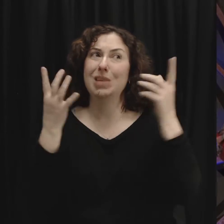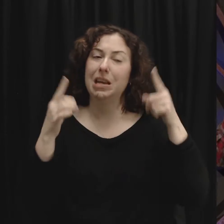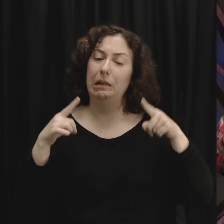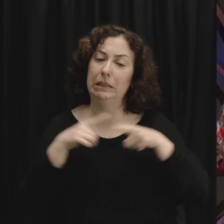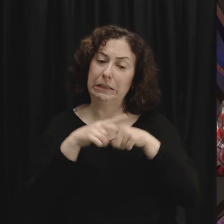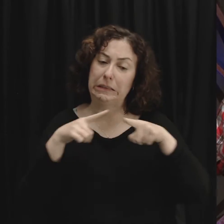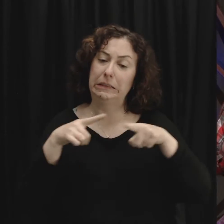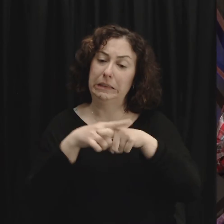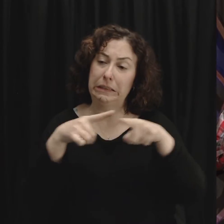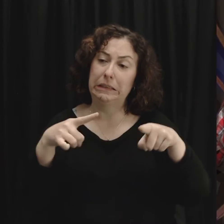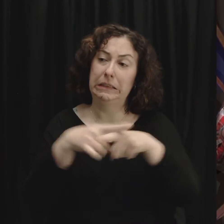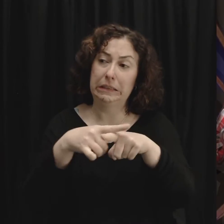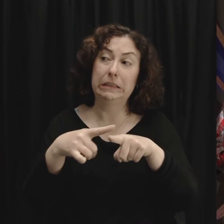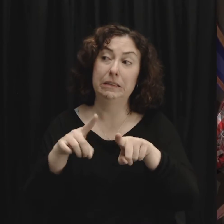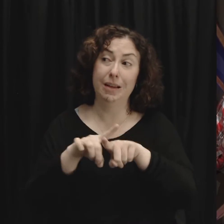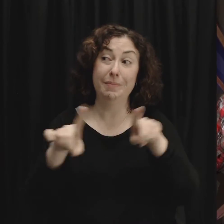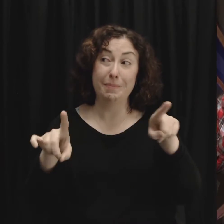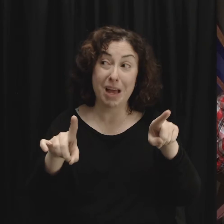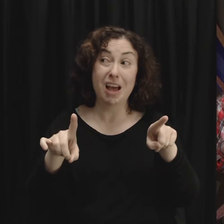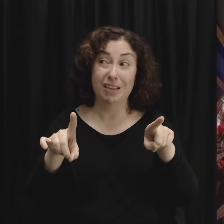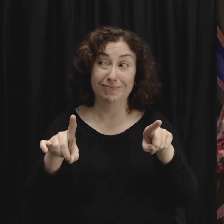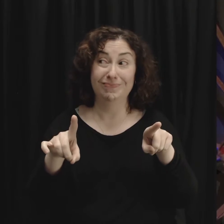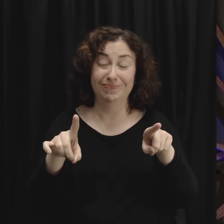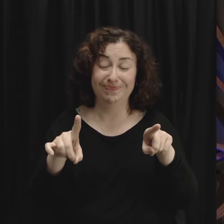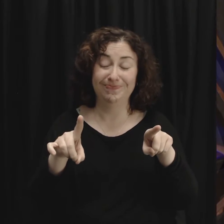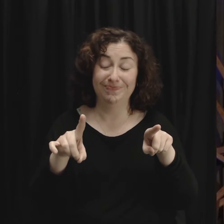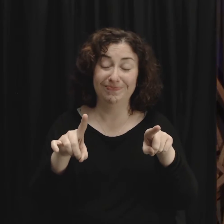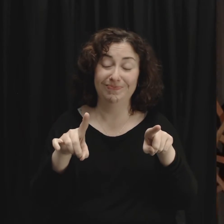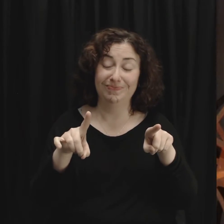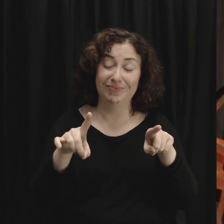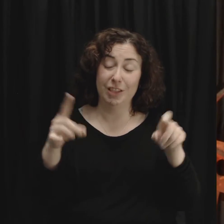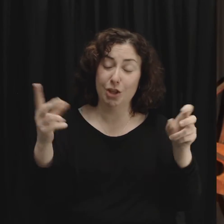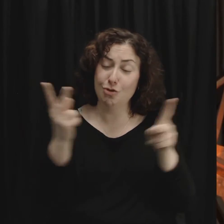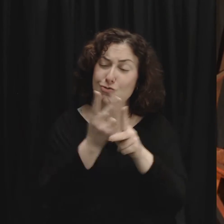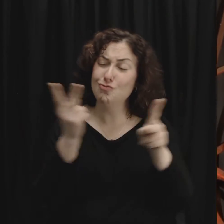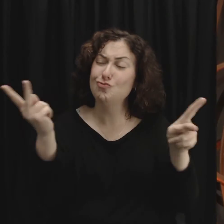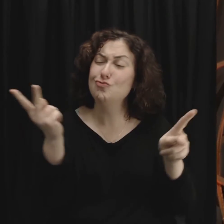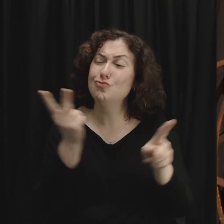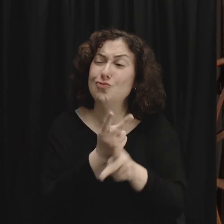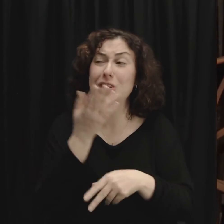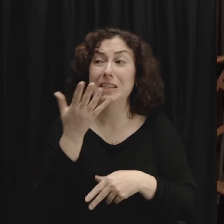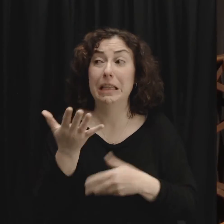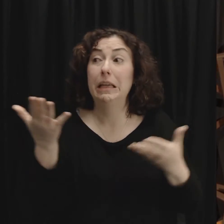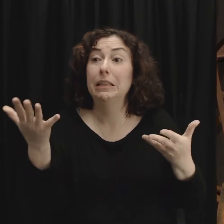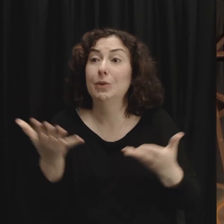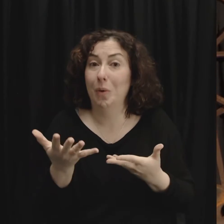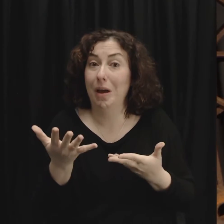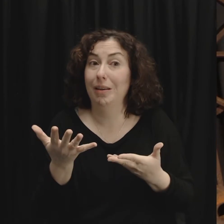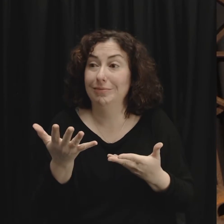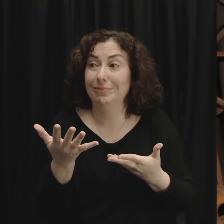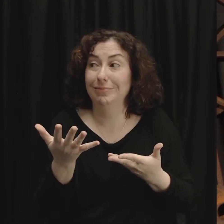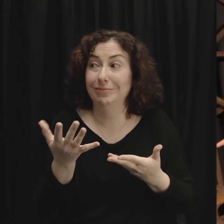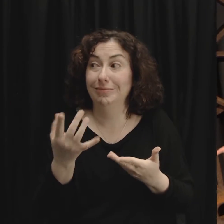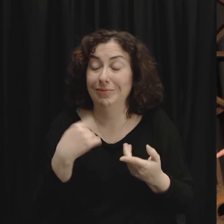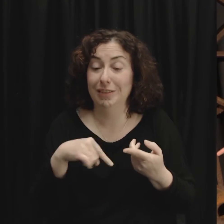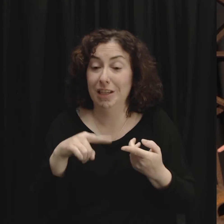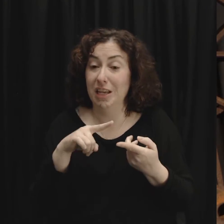the hardest thing for me the heaviest thing for me is when God's people instead of dealing honestly with conflict and doing it in a healthy way